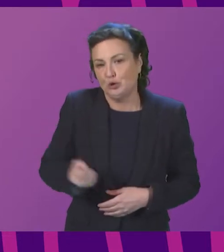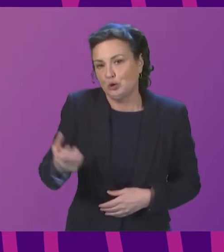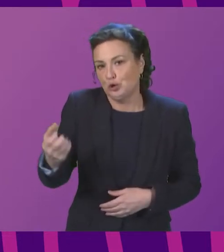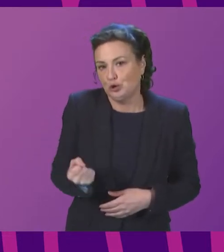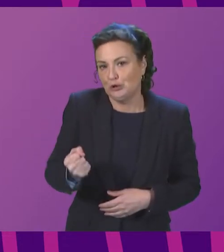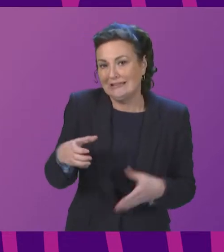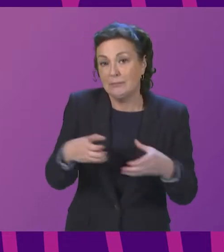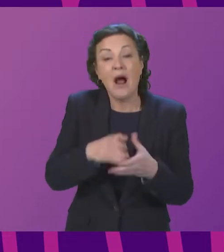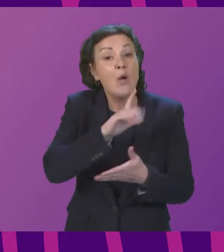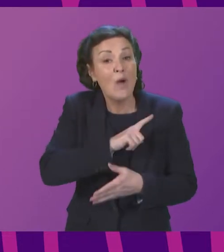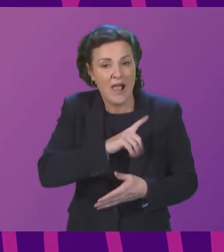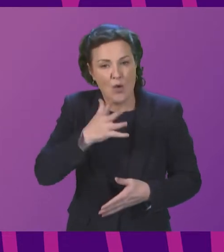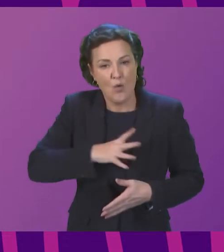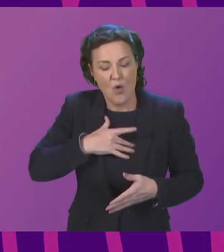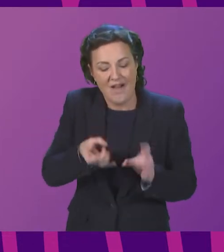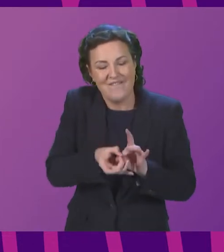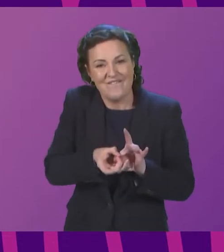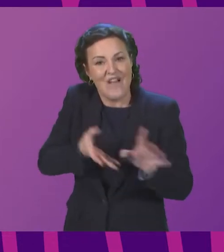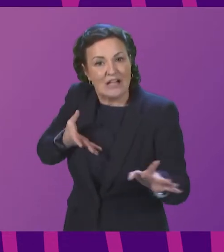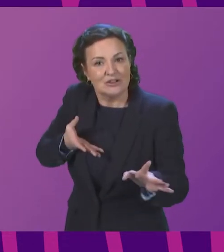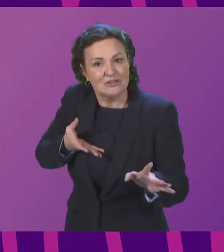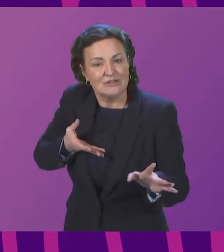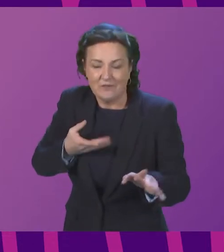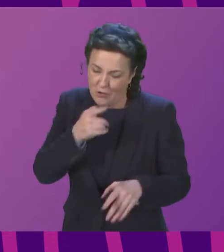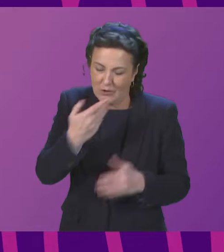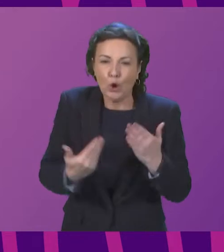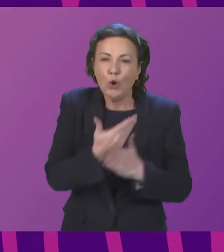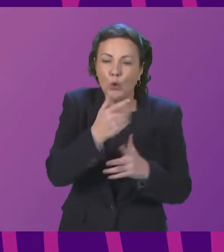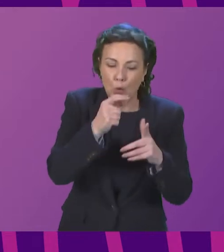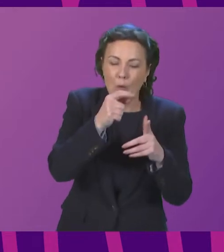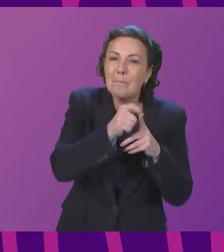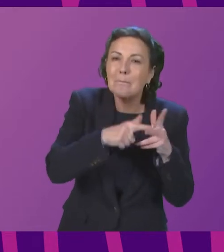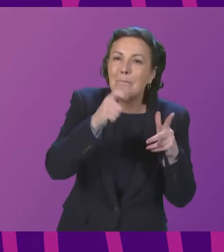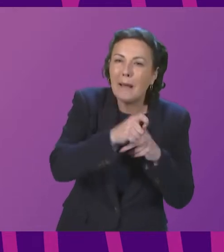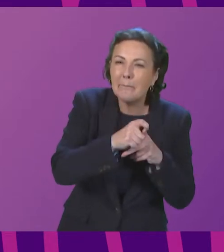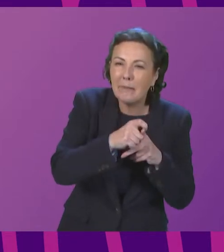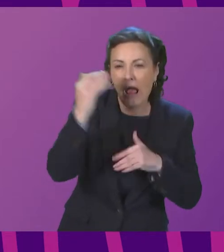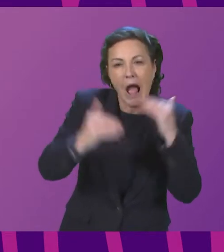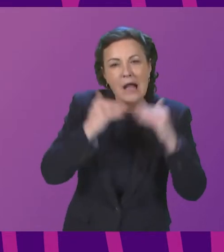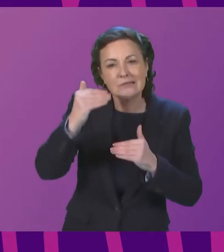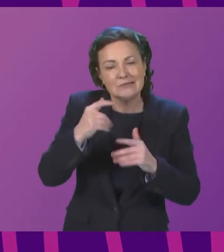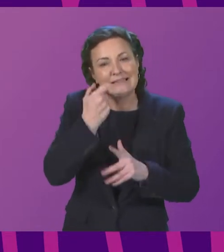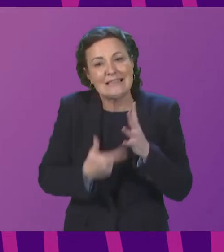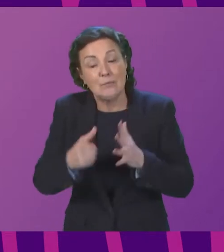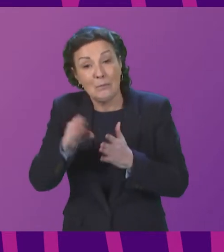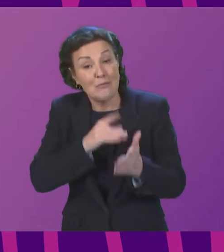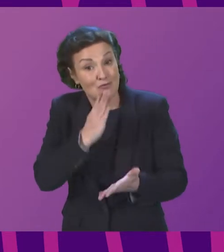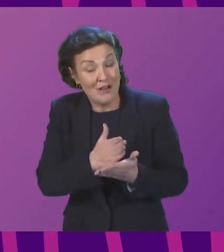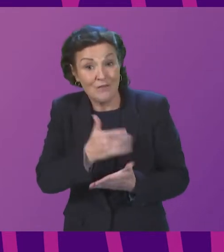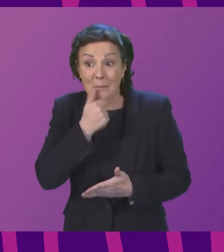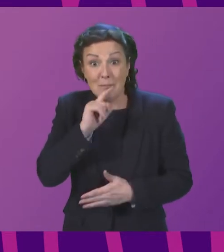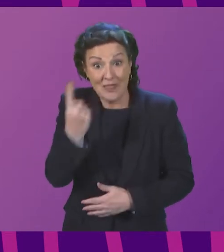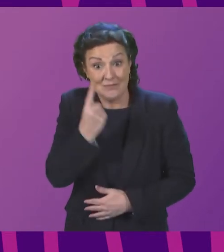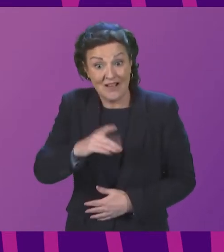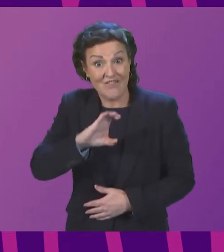future adult disability payment, ADP, applications for people with a cancer diagnosis whilst they're undergoing treatment. I'm delighted